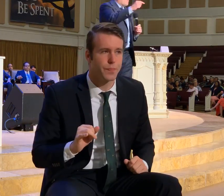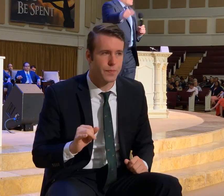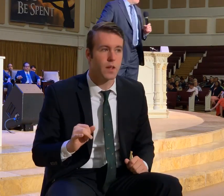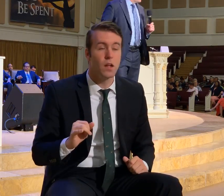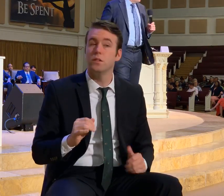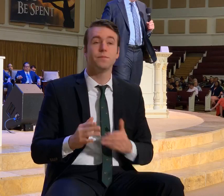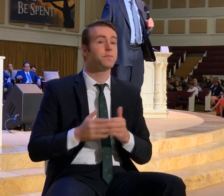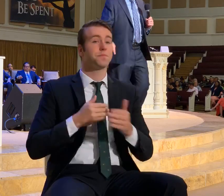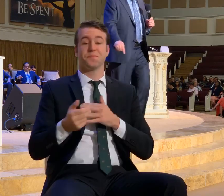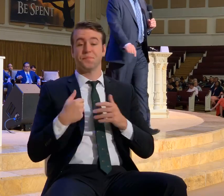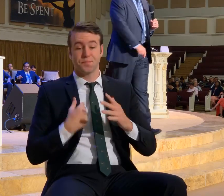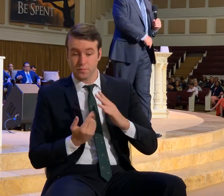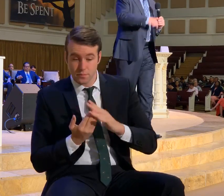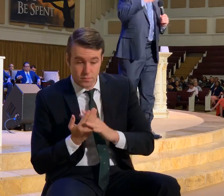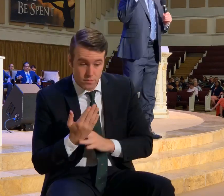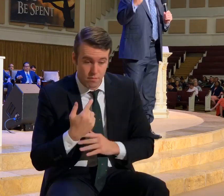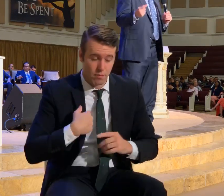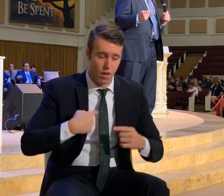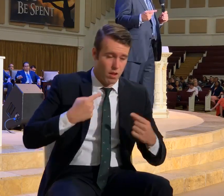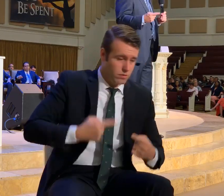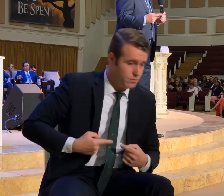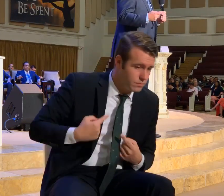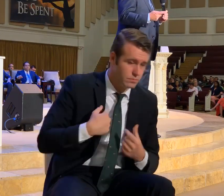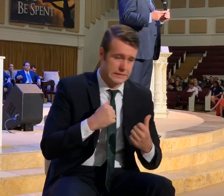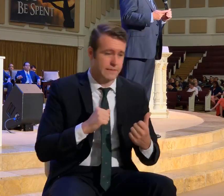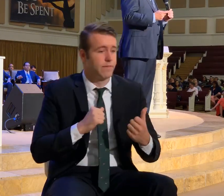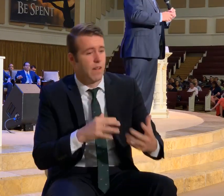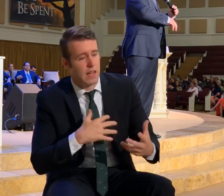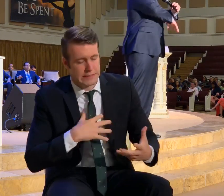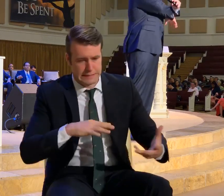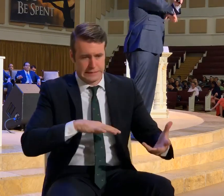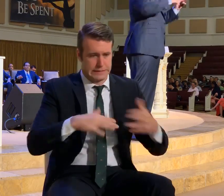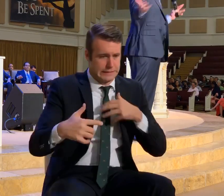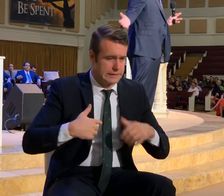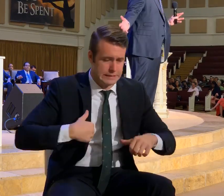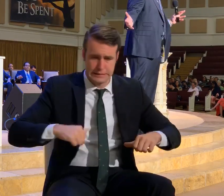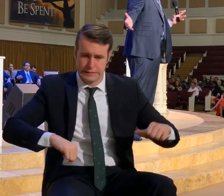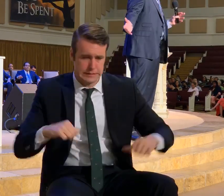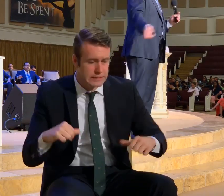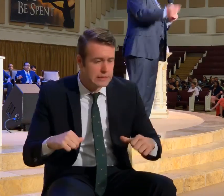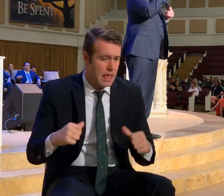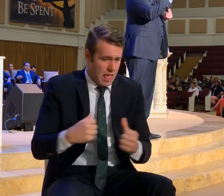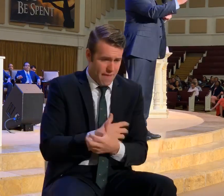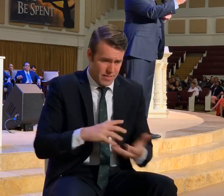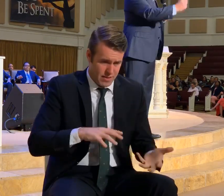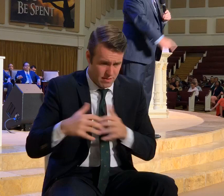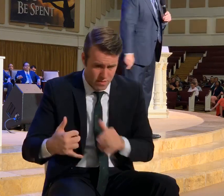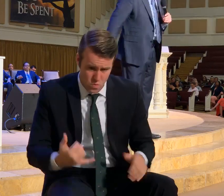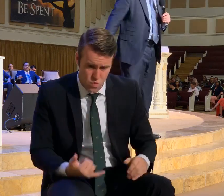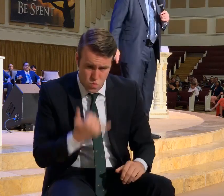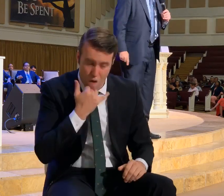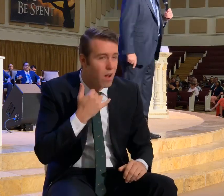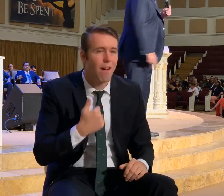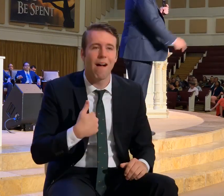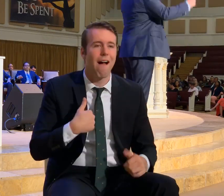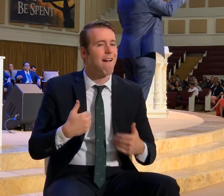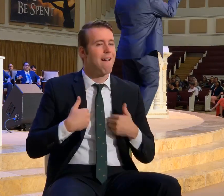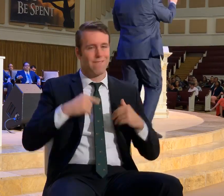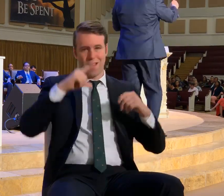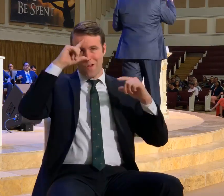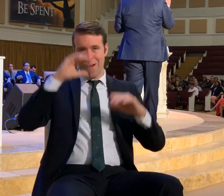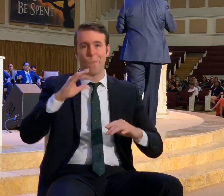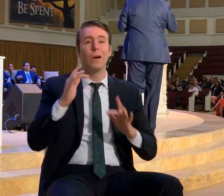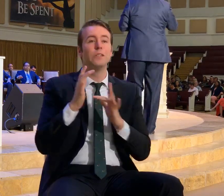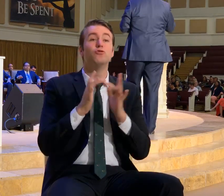no matter what I'm going through, guys. No matter what I'm facing. No matter what's right. Everything's going on. I still have a blessed hope that